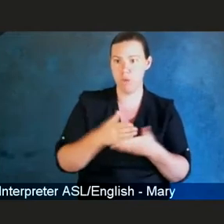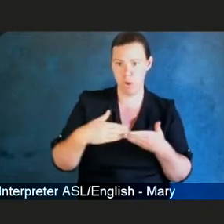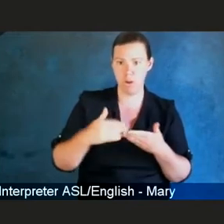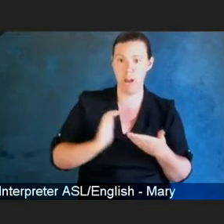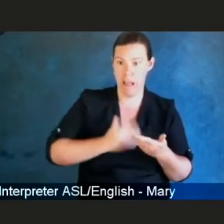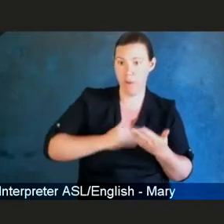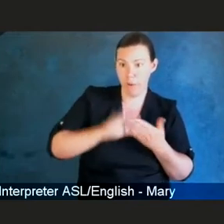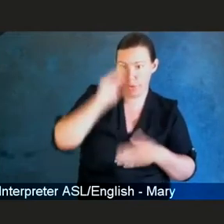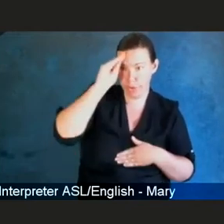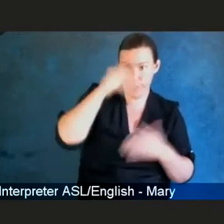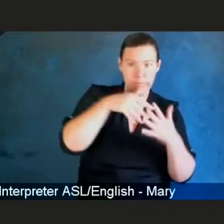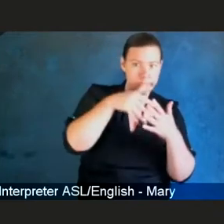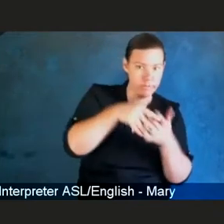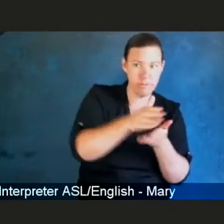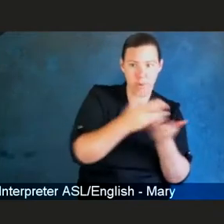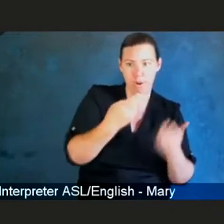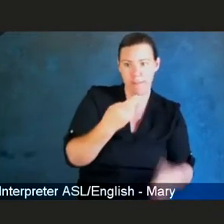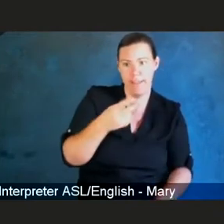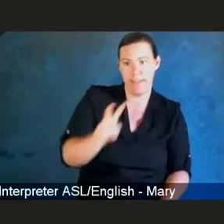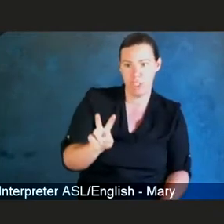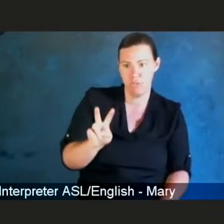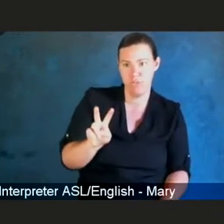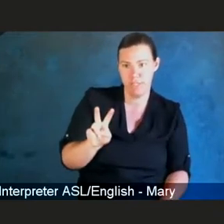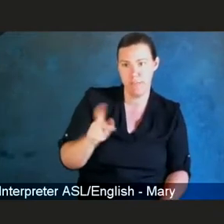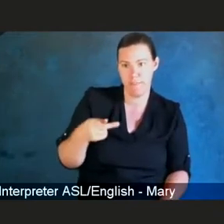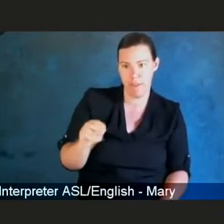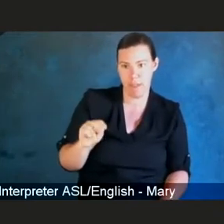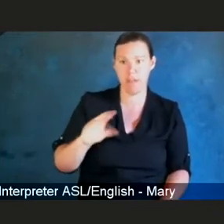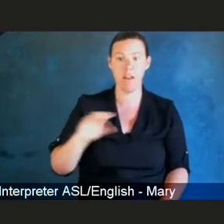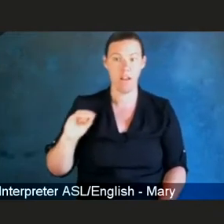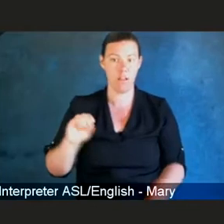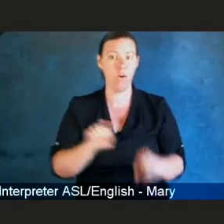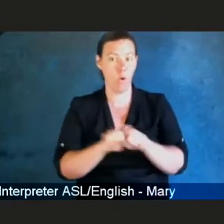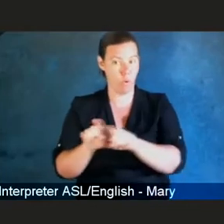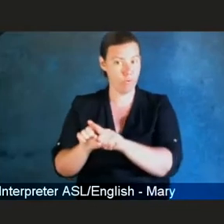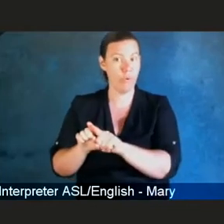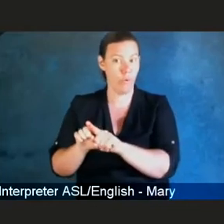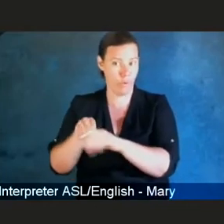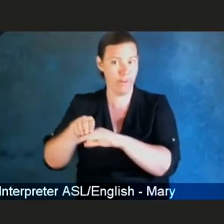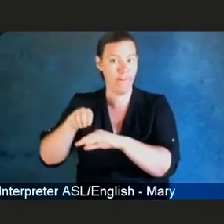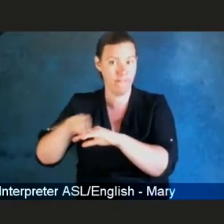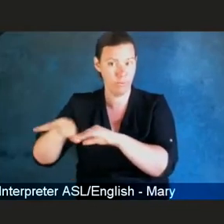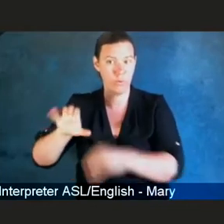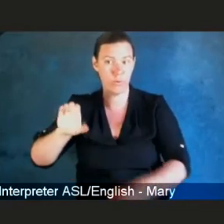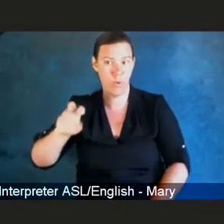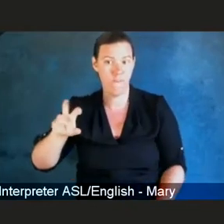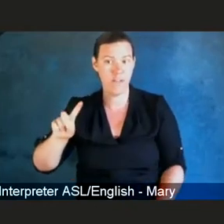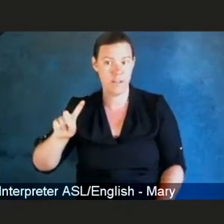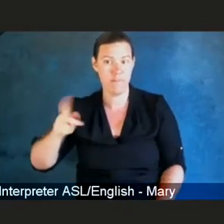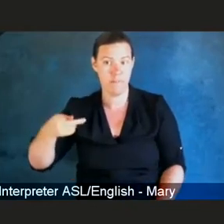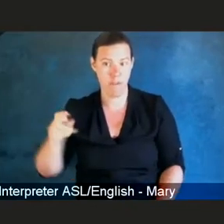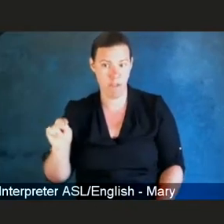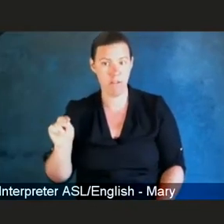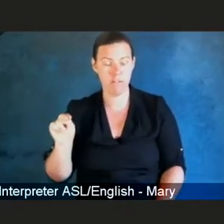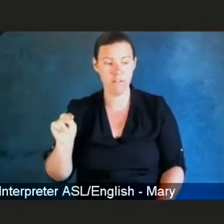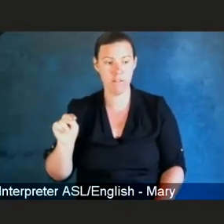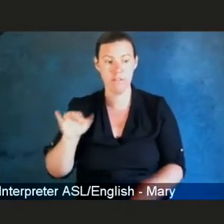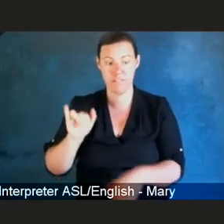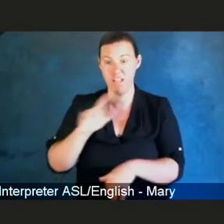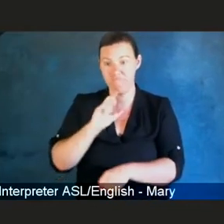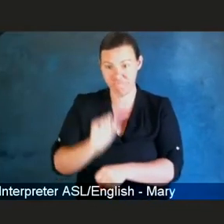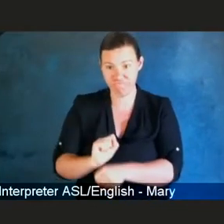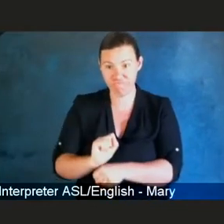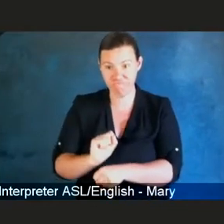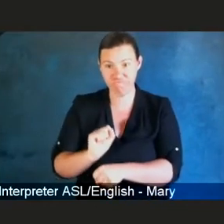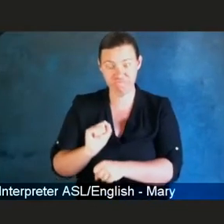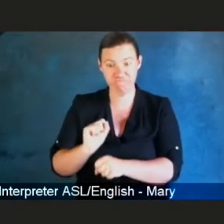CoVPN community education program that we have, you know, really made a difference in getting minority communities.